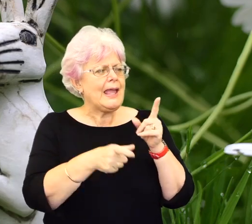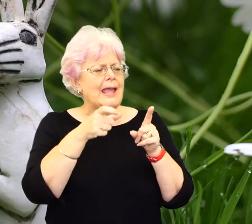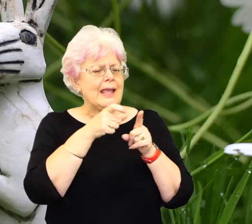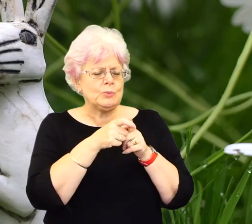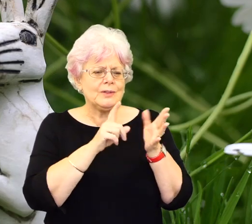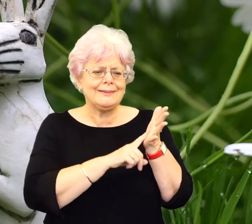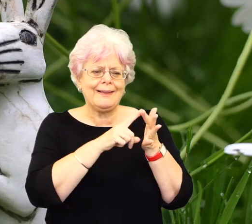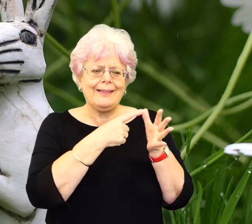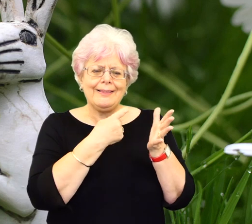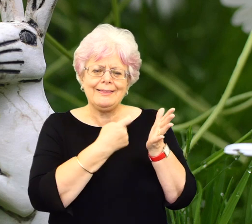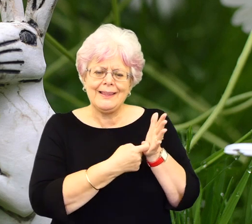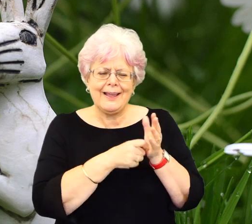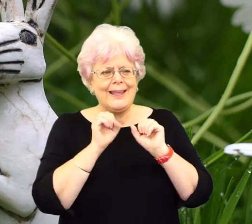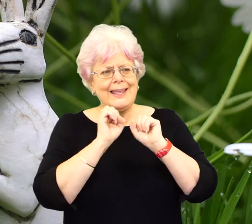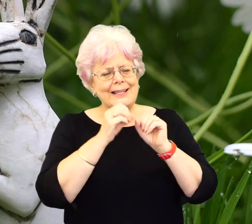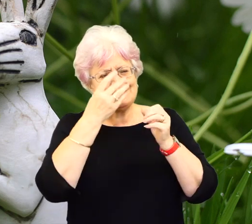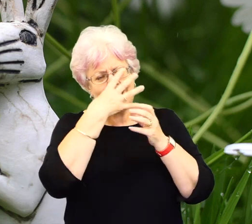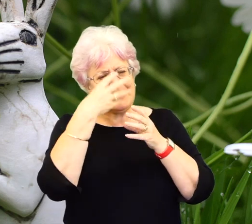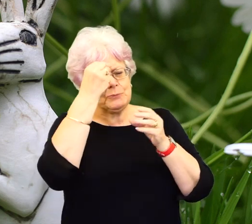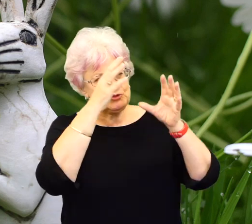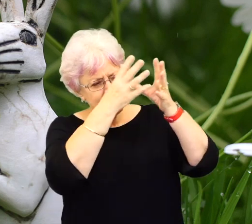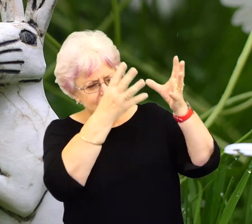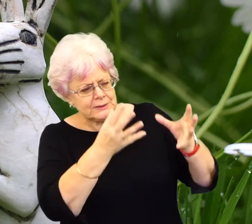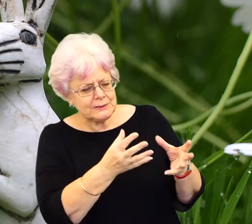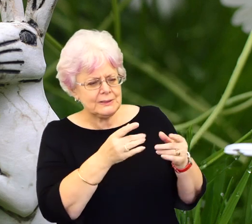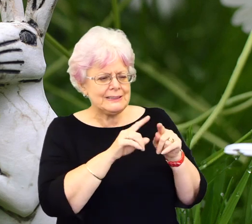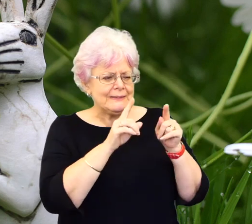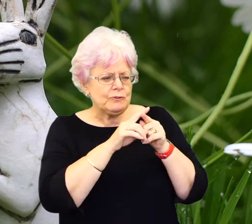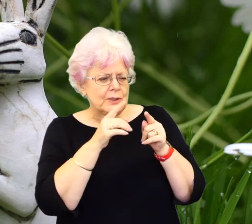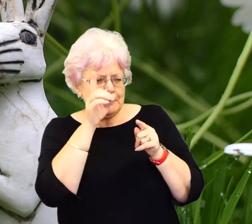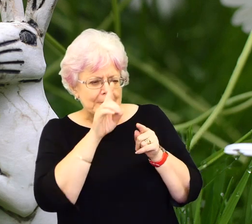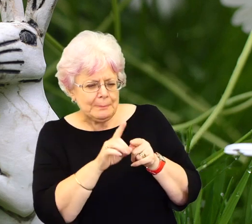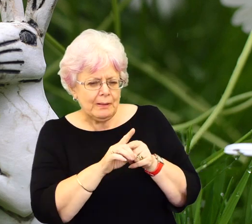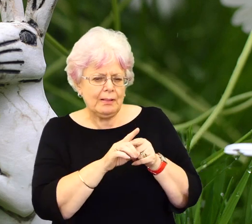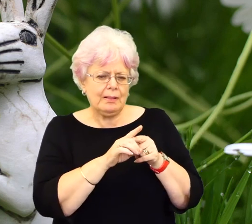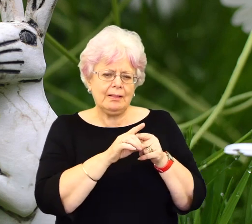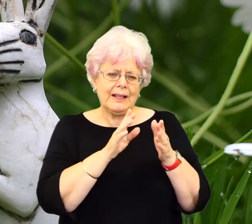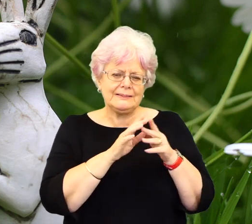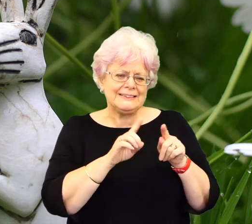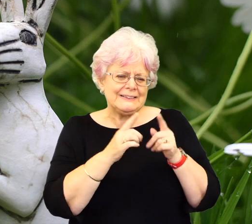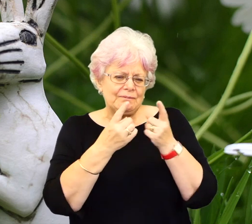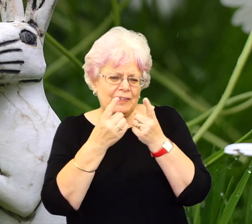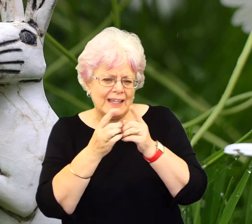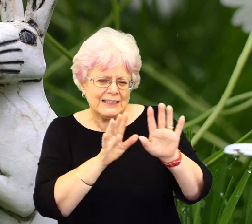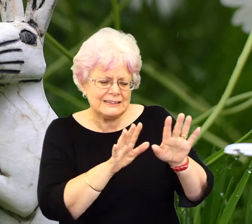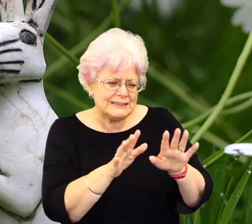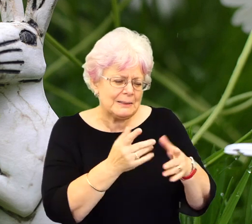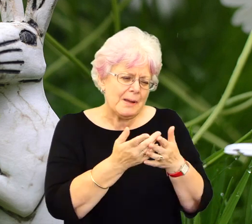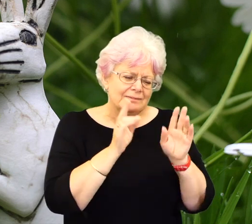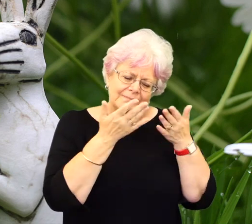Edward Lear frequent because of his, is the, his images and he does lots with people and animals and they're so sort of quirky and I think